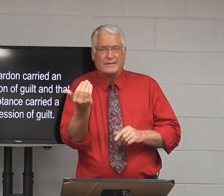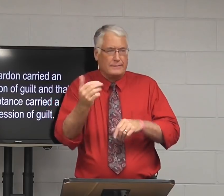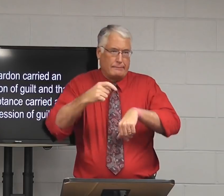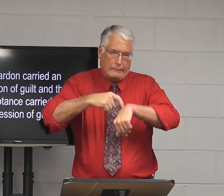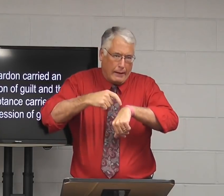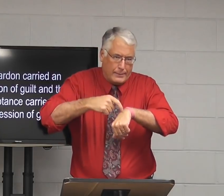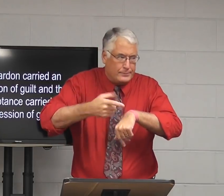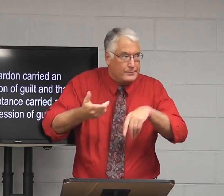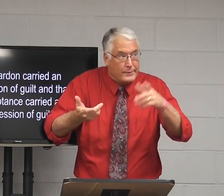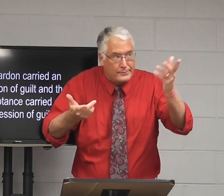happened.